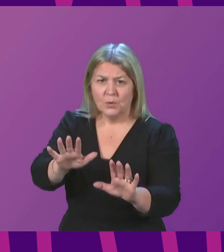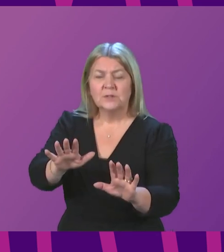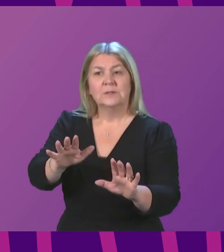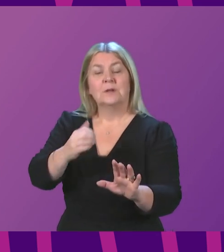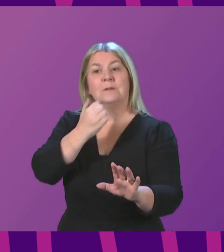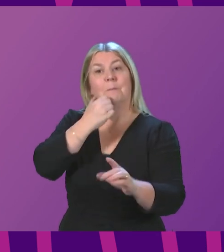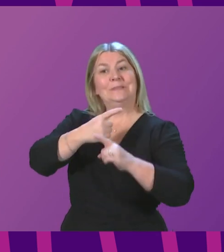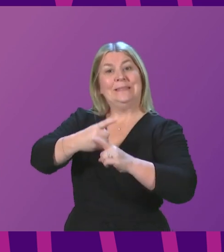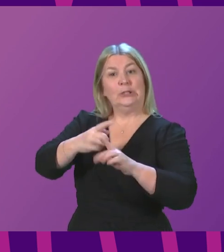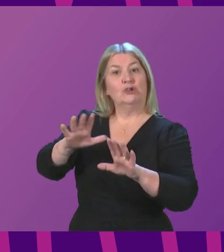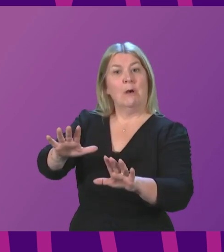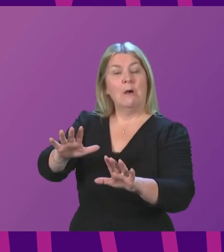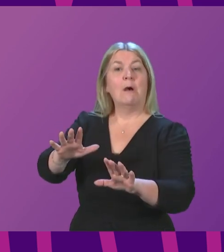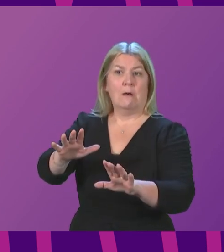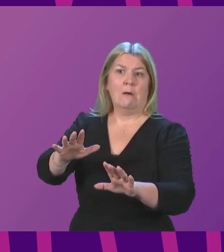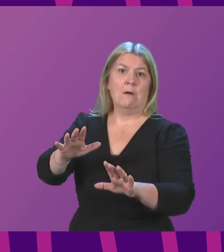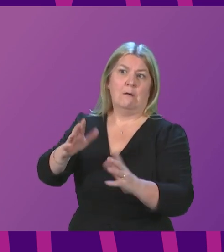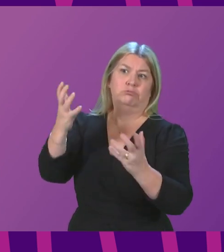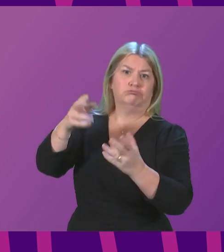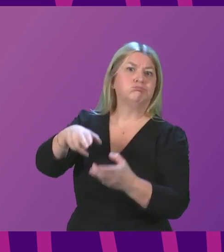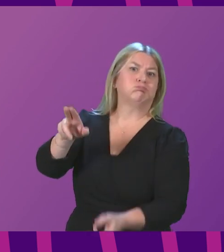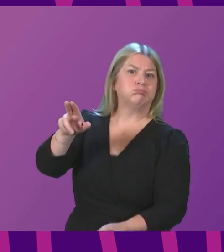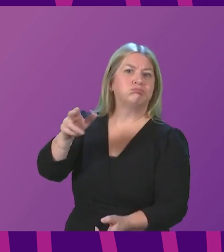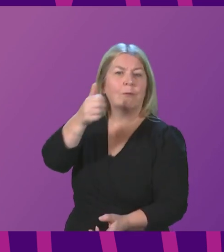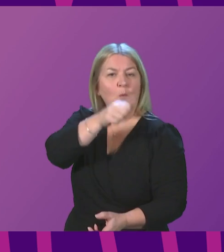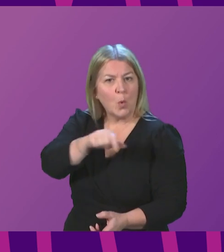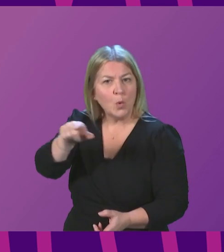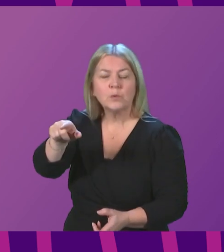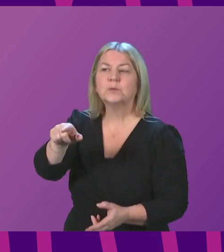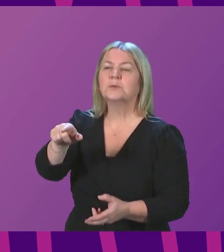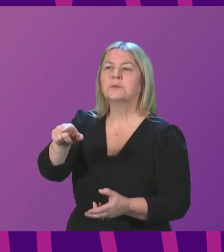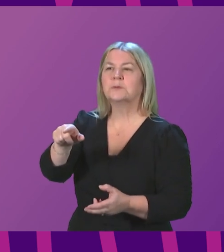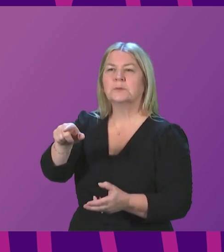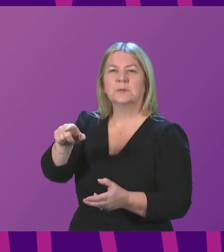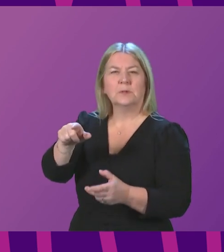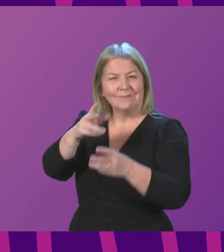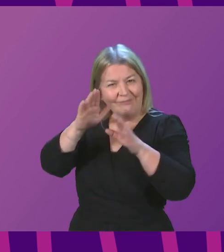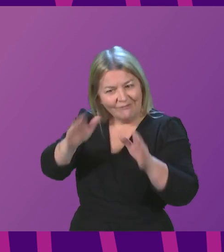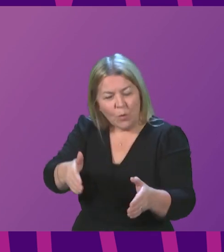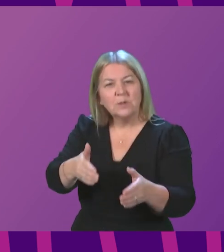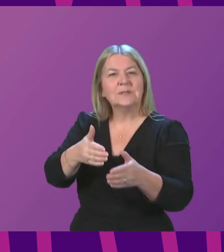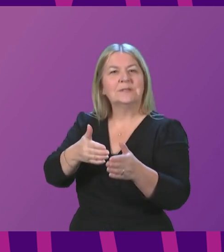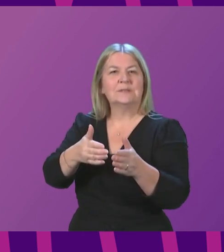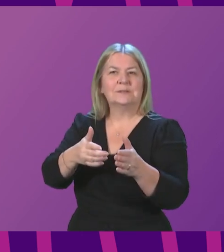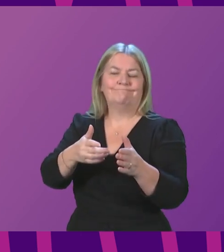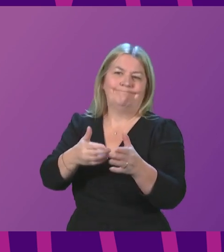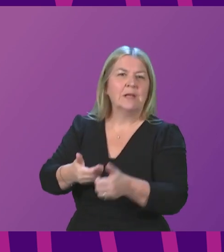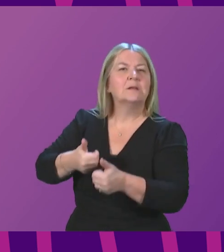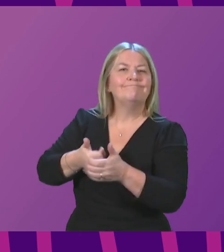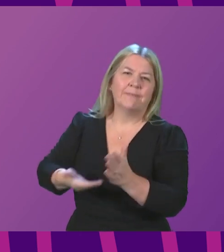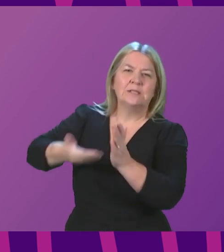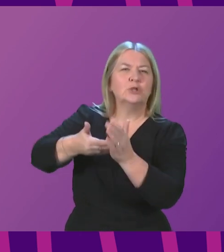numbers of teachers are rising and while teachers focusing specifically on additional support needs are vitally important